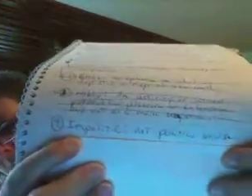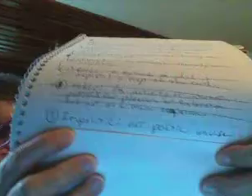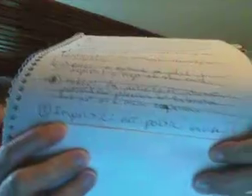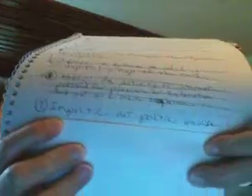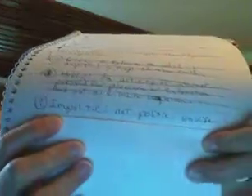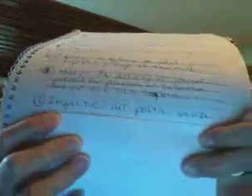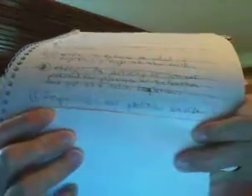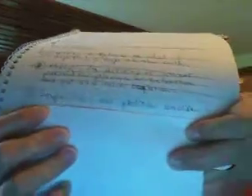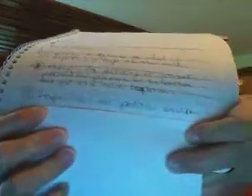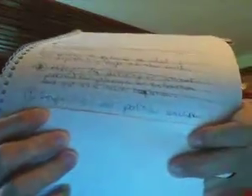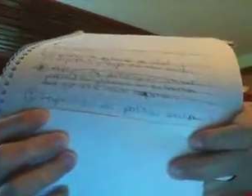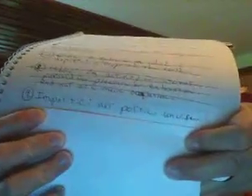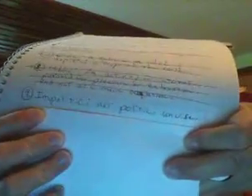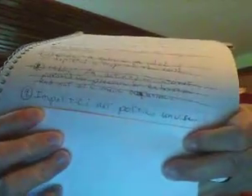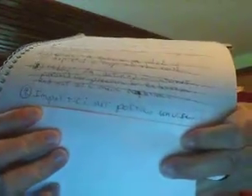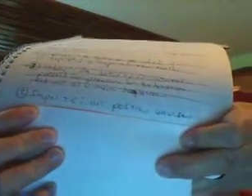And, then, the meaning of it.